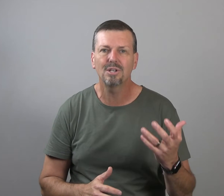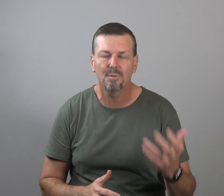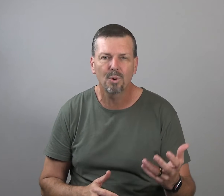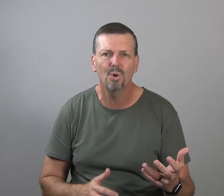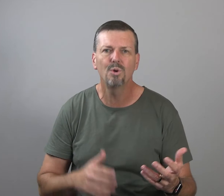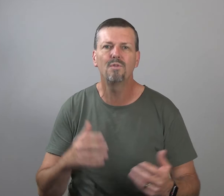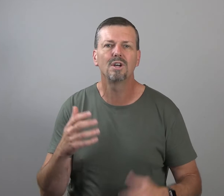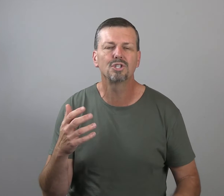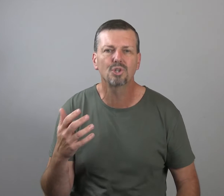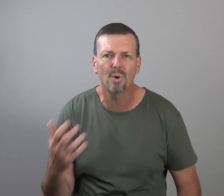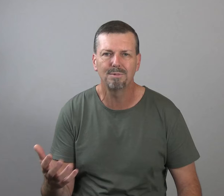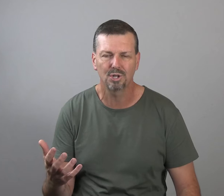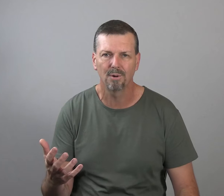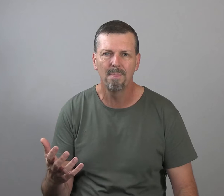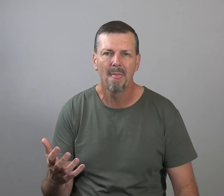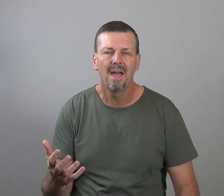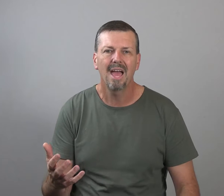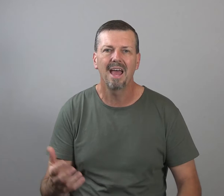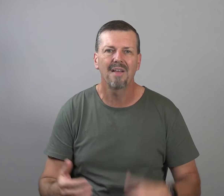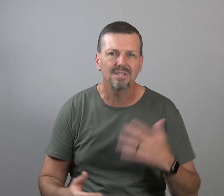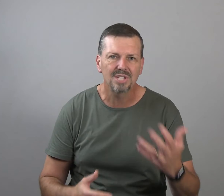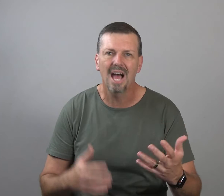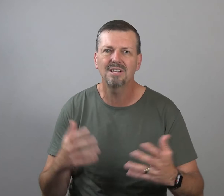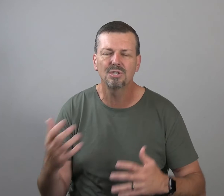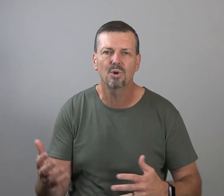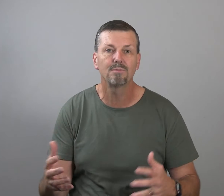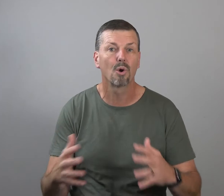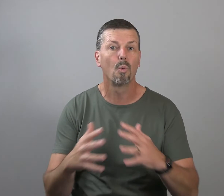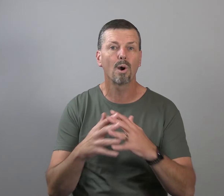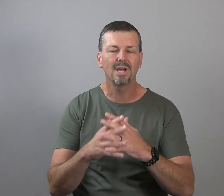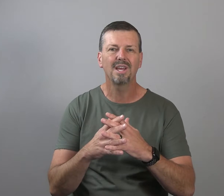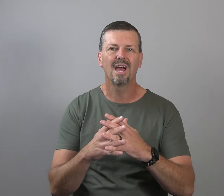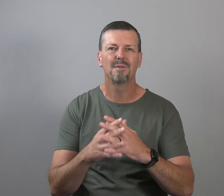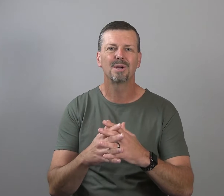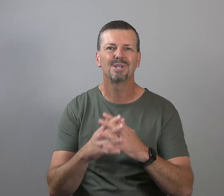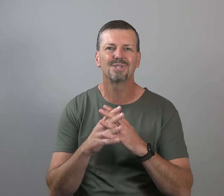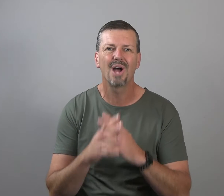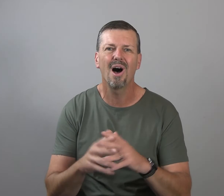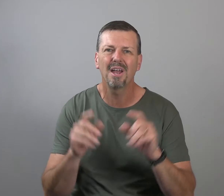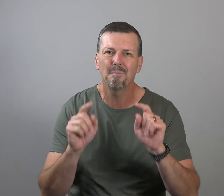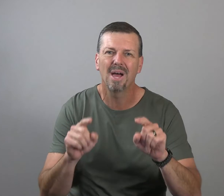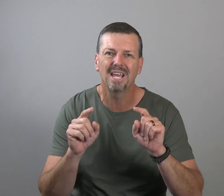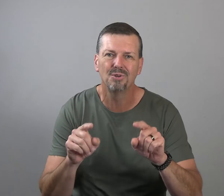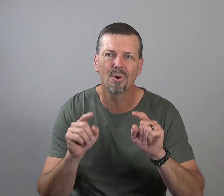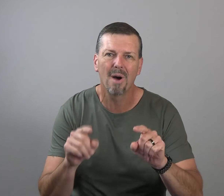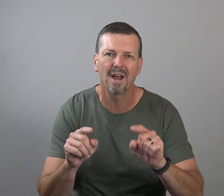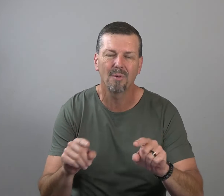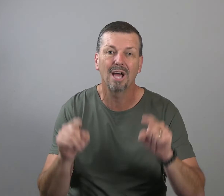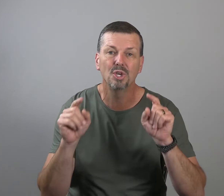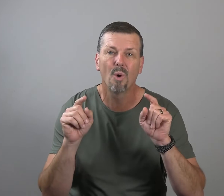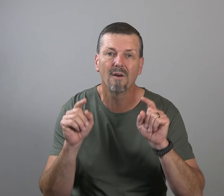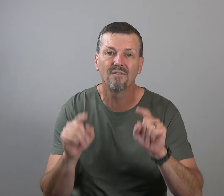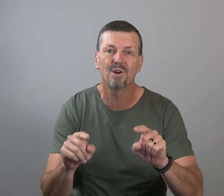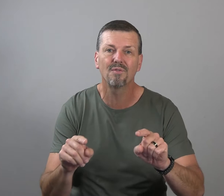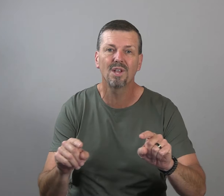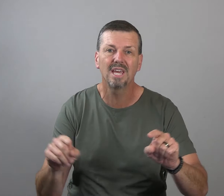to prove Scripture and how that science and Scripture are working together because God made your body, right? You are fearfully